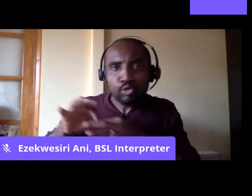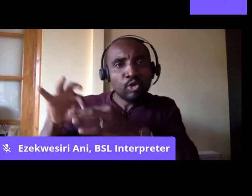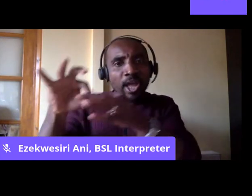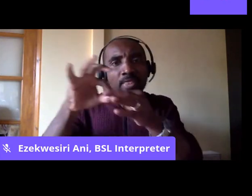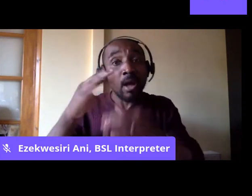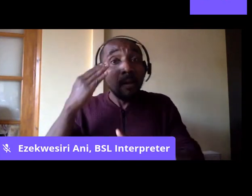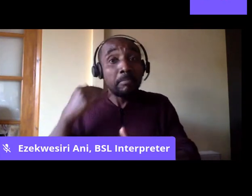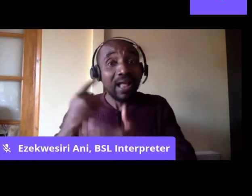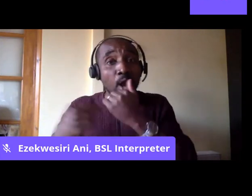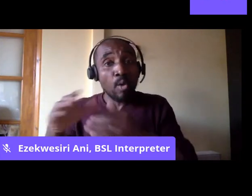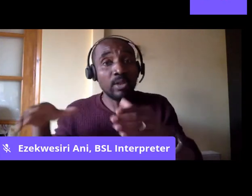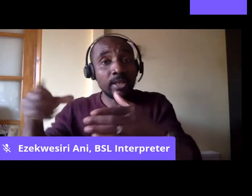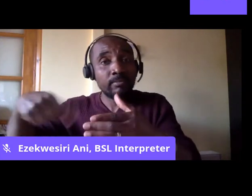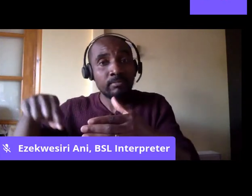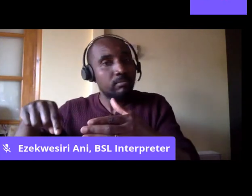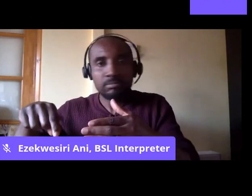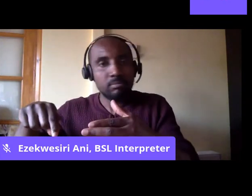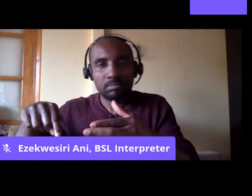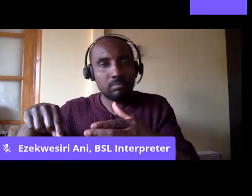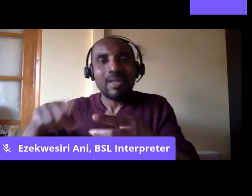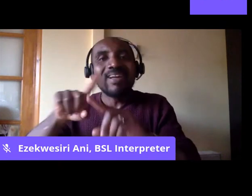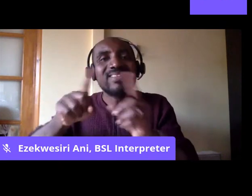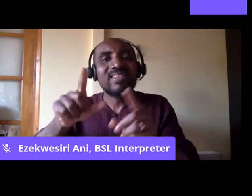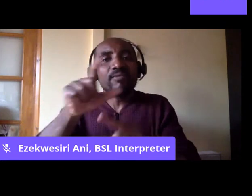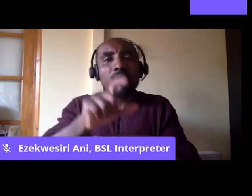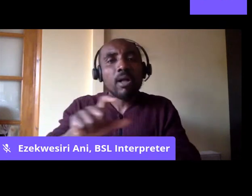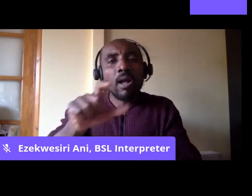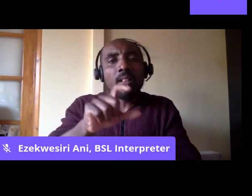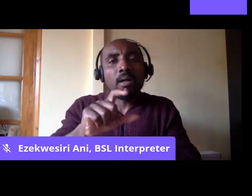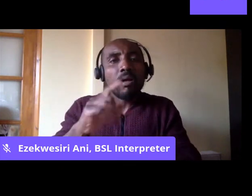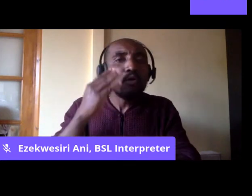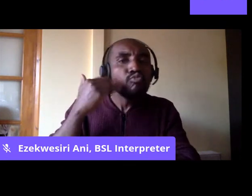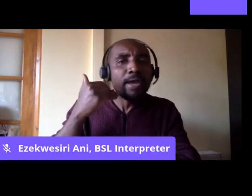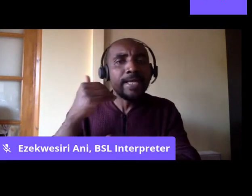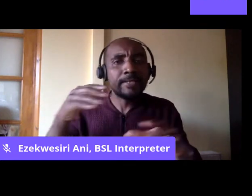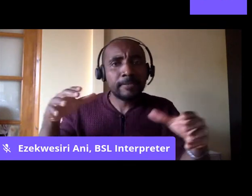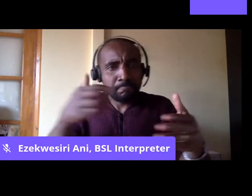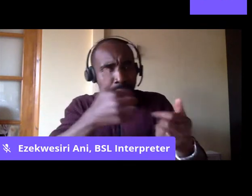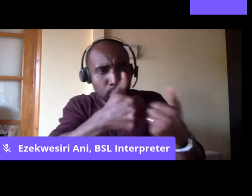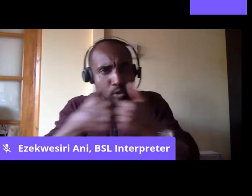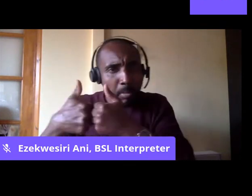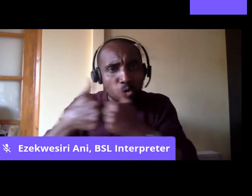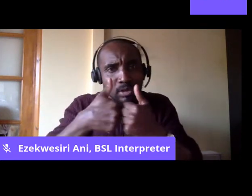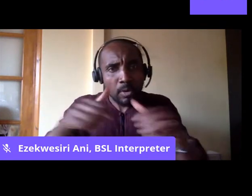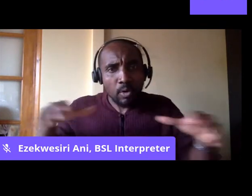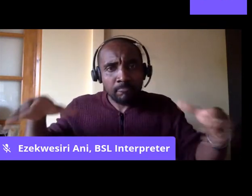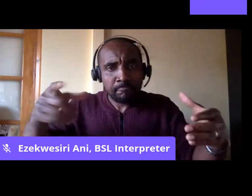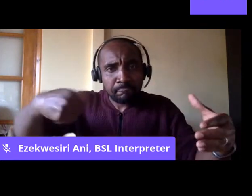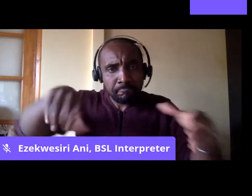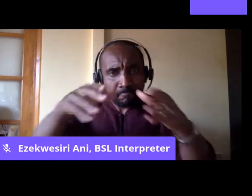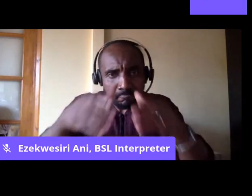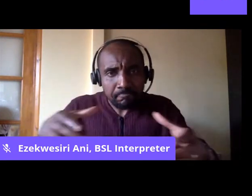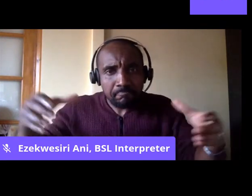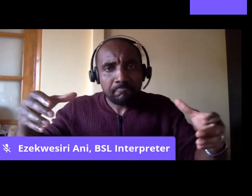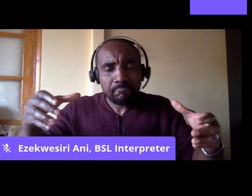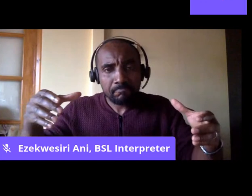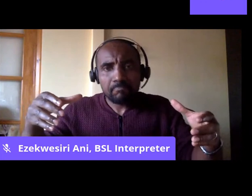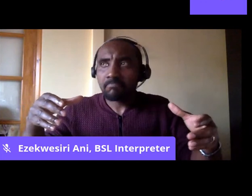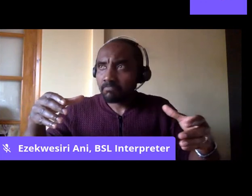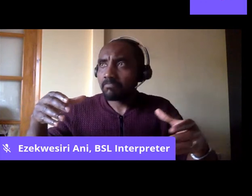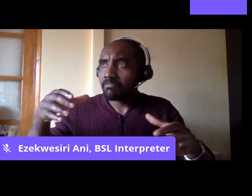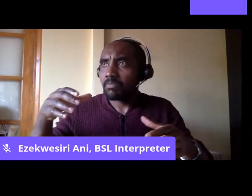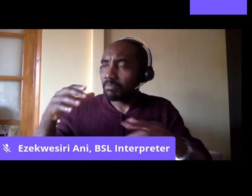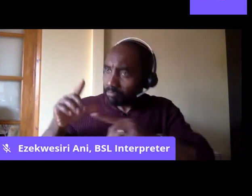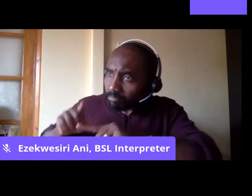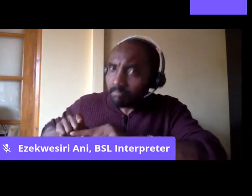black people, but people of all races to fight for racial justice. And they've been able to use the experience of George Floyd